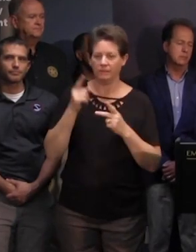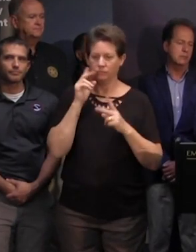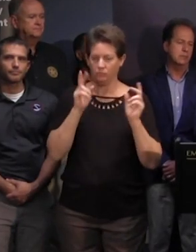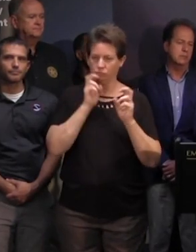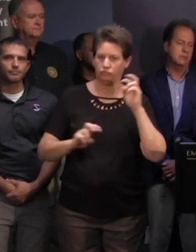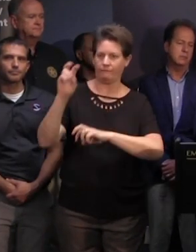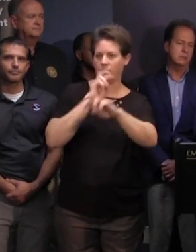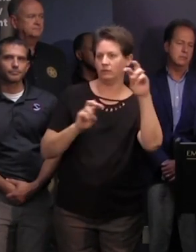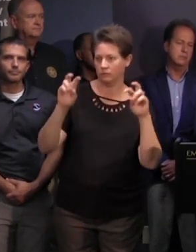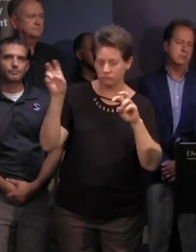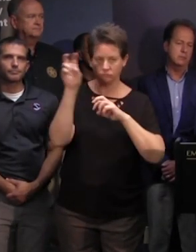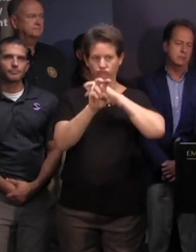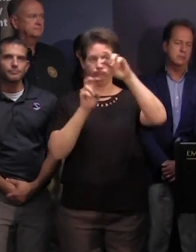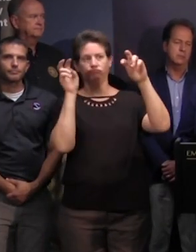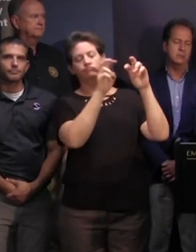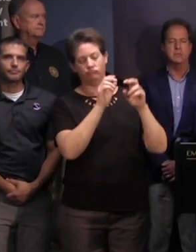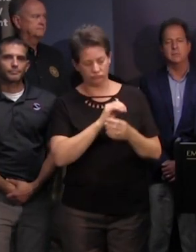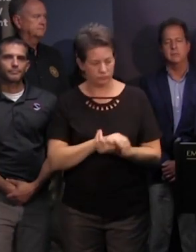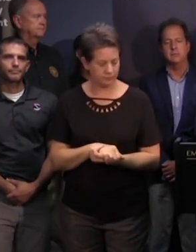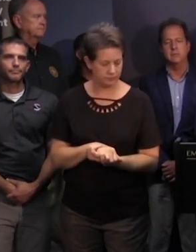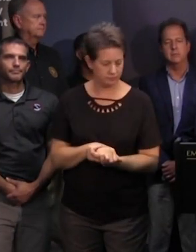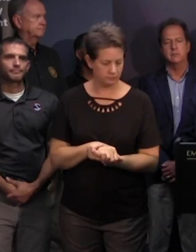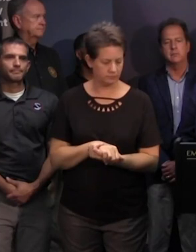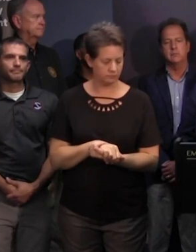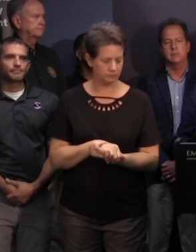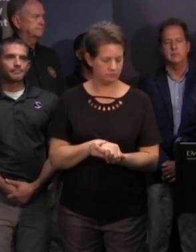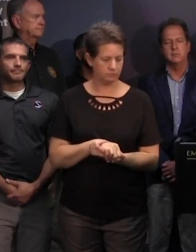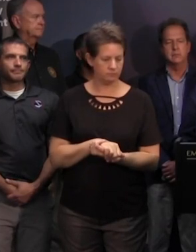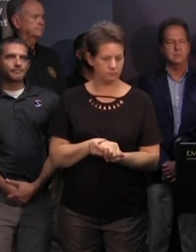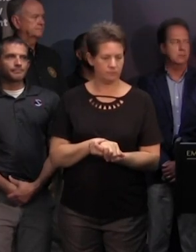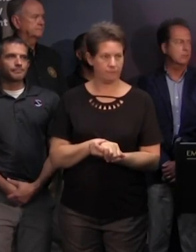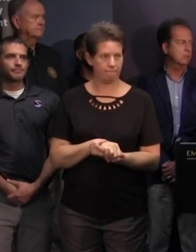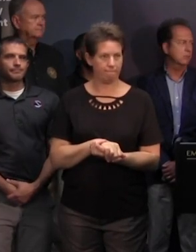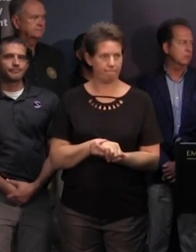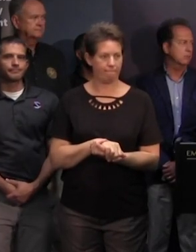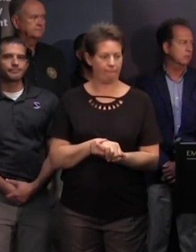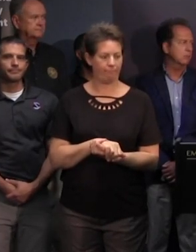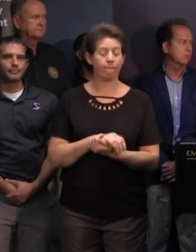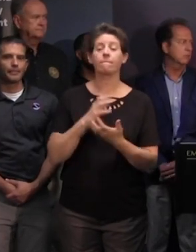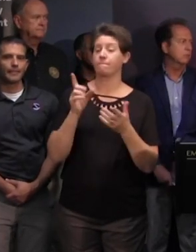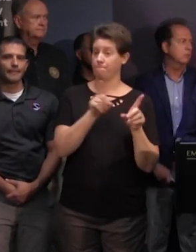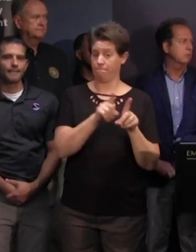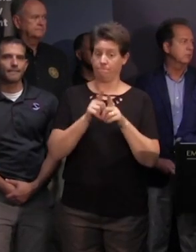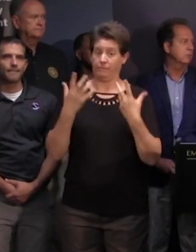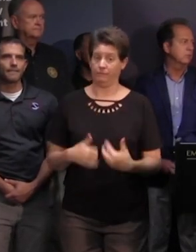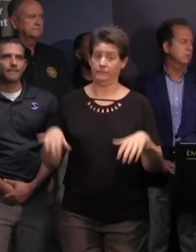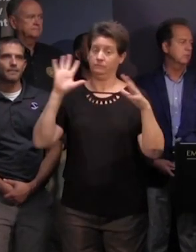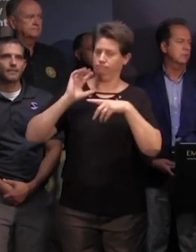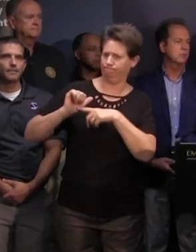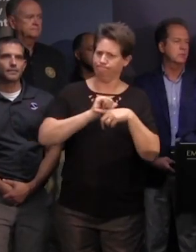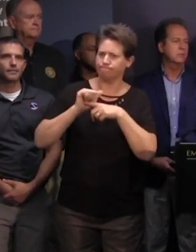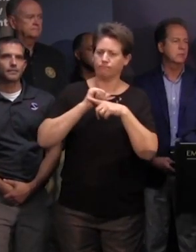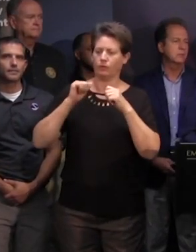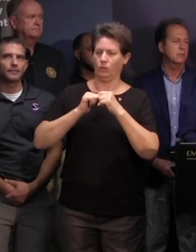travelers across the state finally we have done an extensive planning exercise along with our partners at the department of public